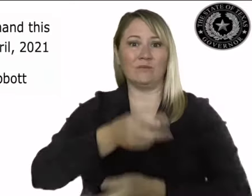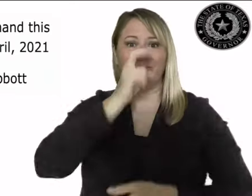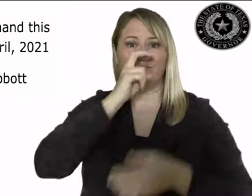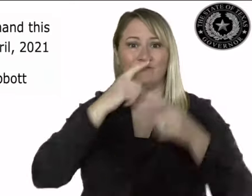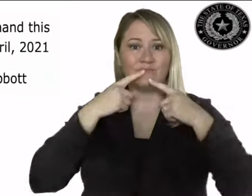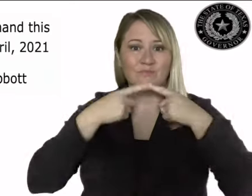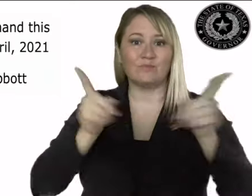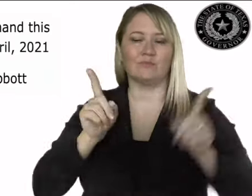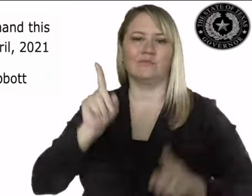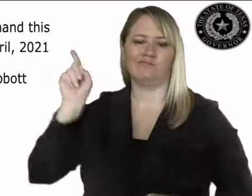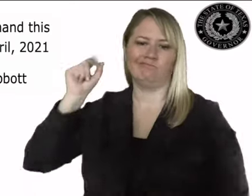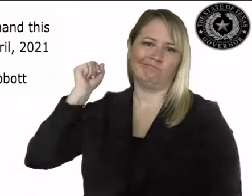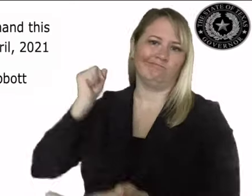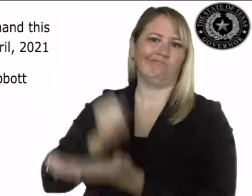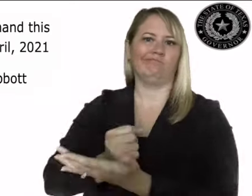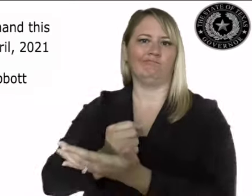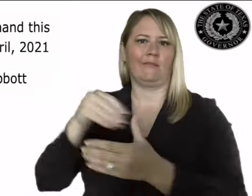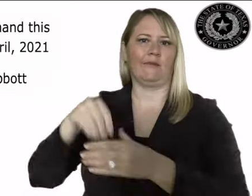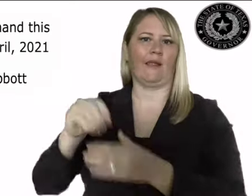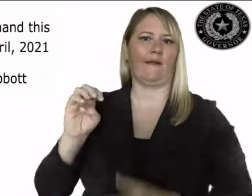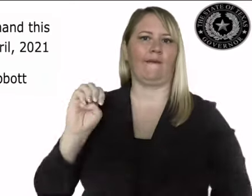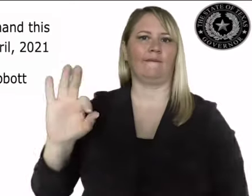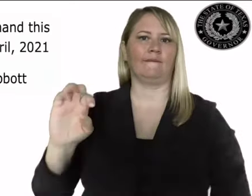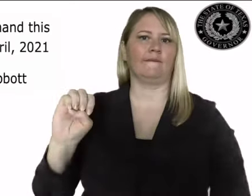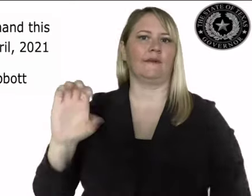.ific $1,000.